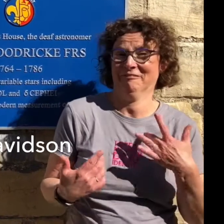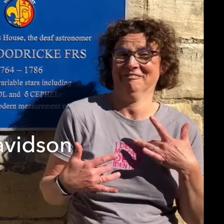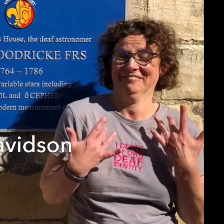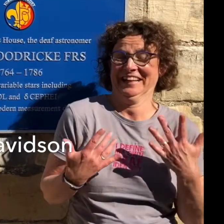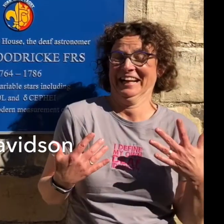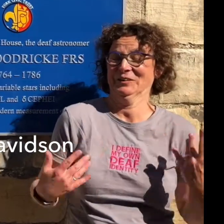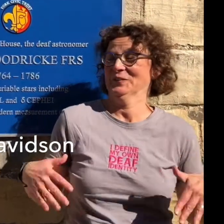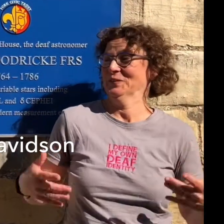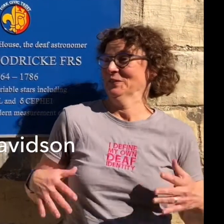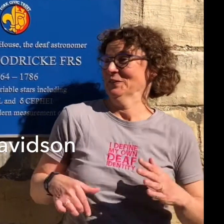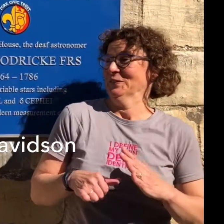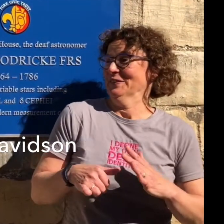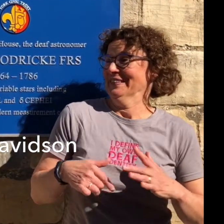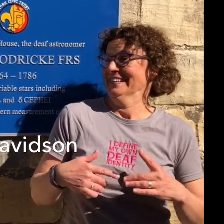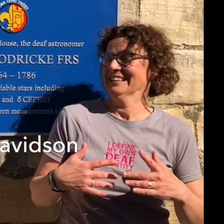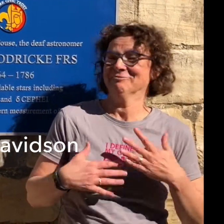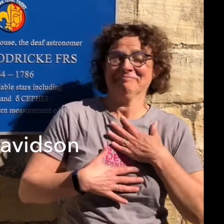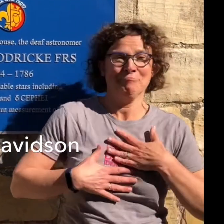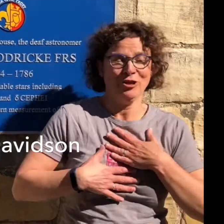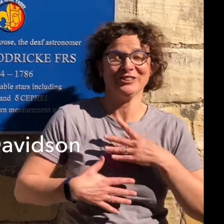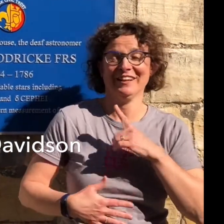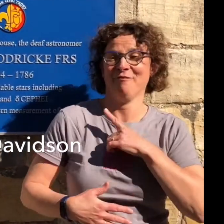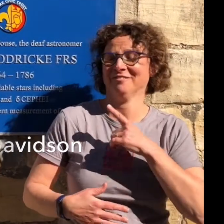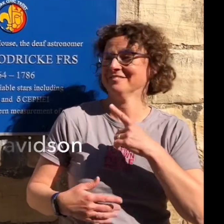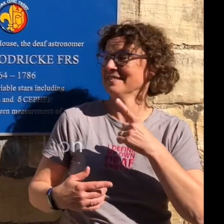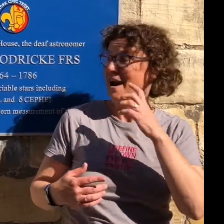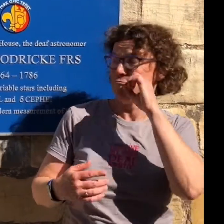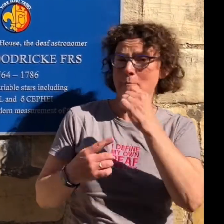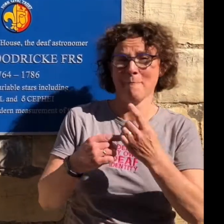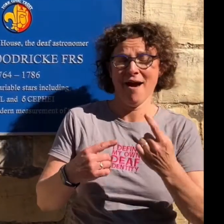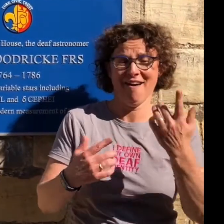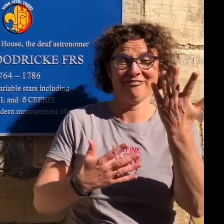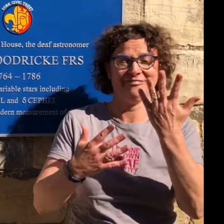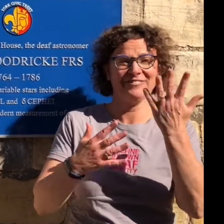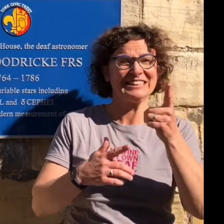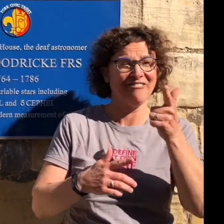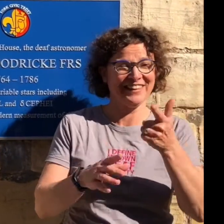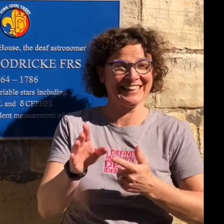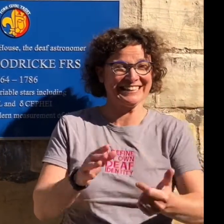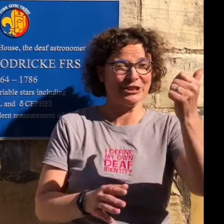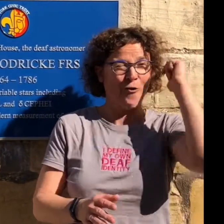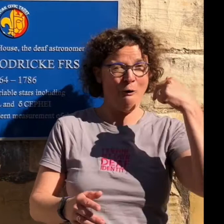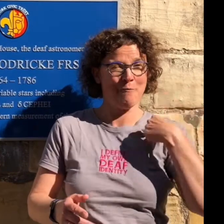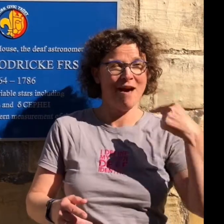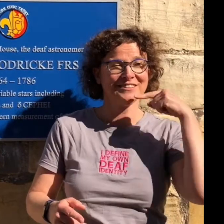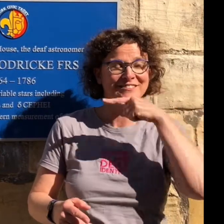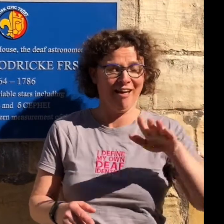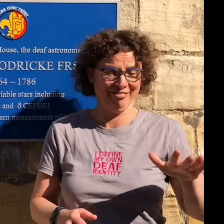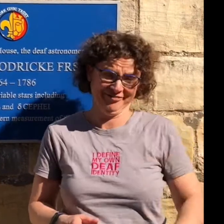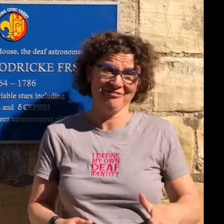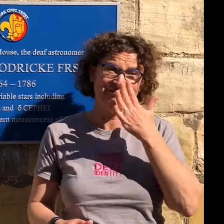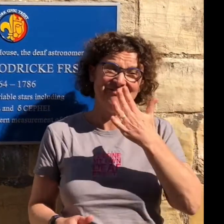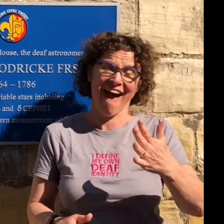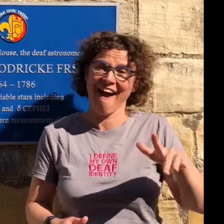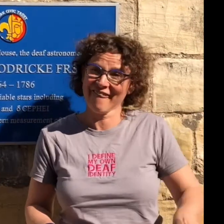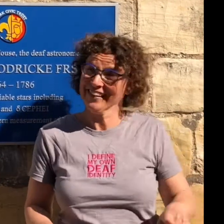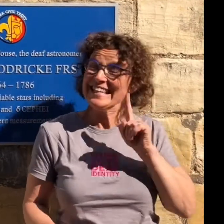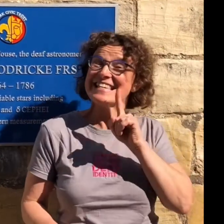Well, I feel this is really amazing and very emotional about it because I remember about 17 years ago, my son at the time was